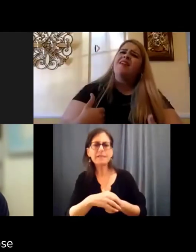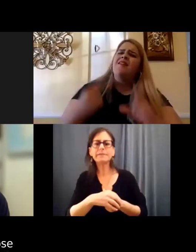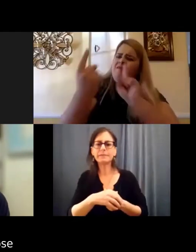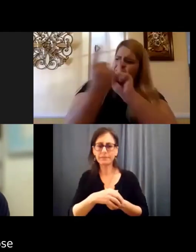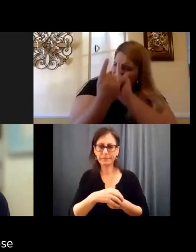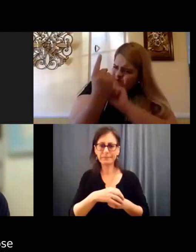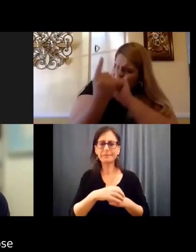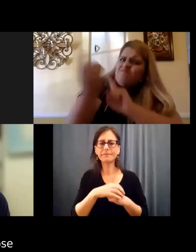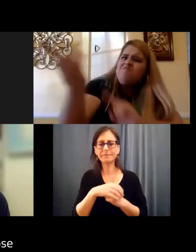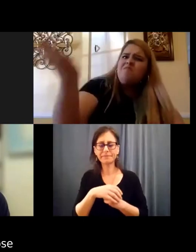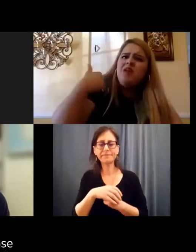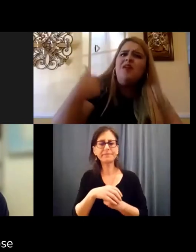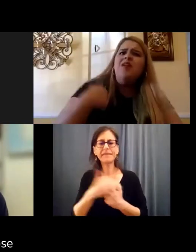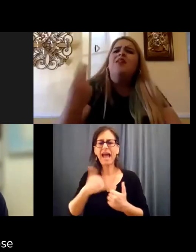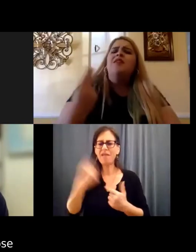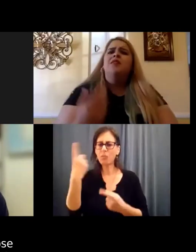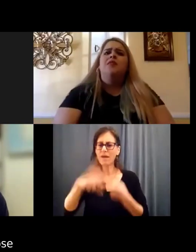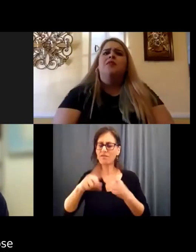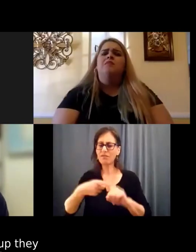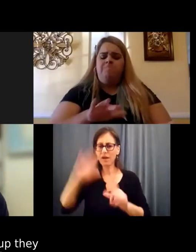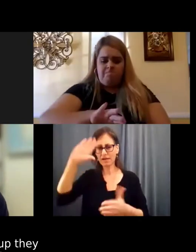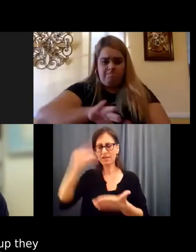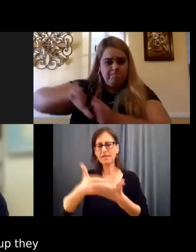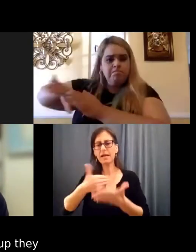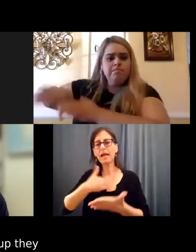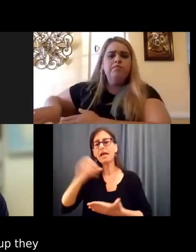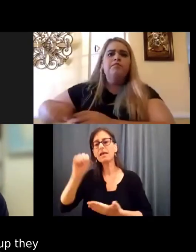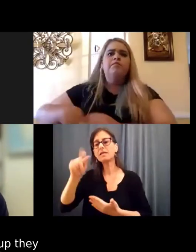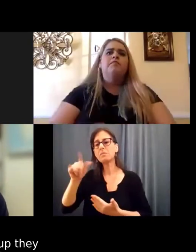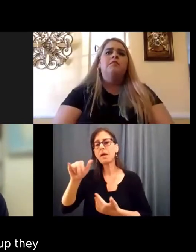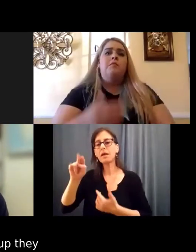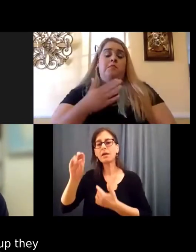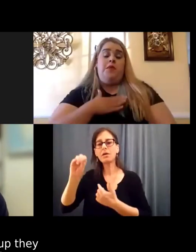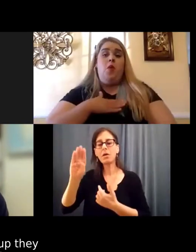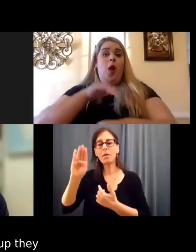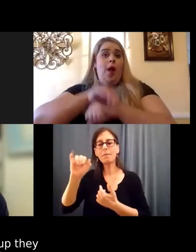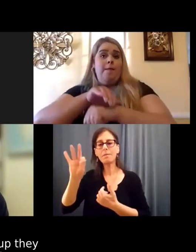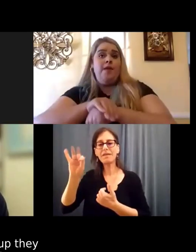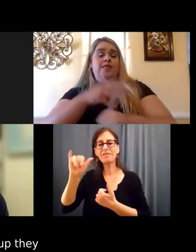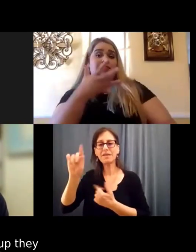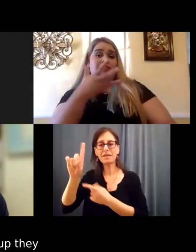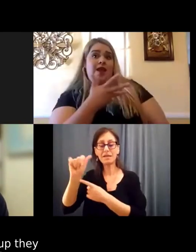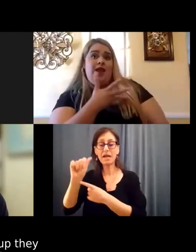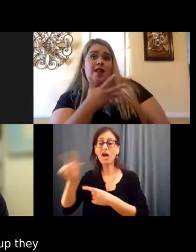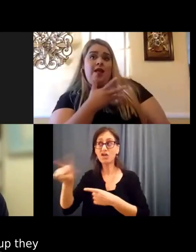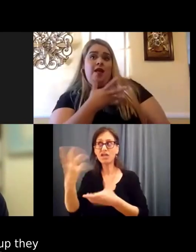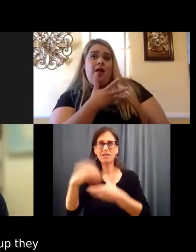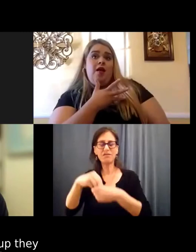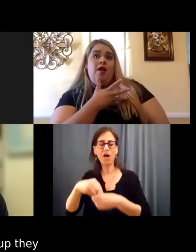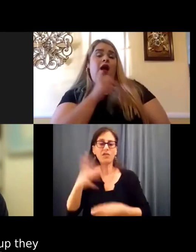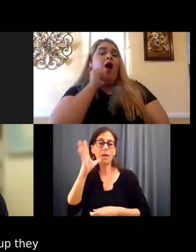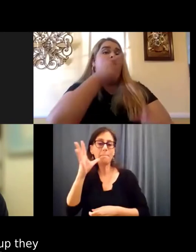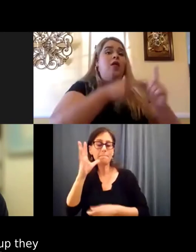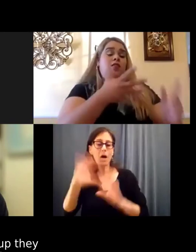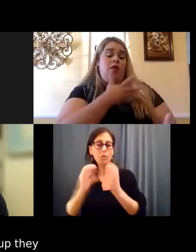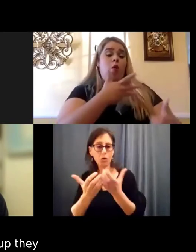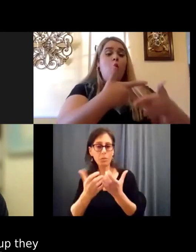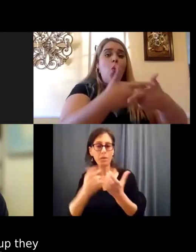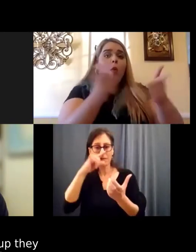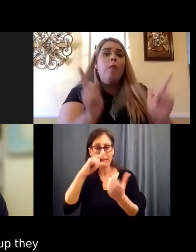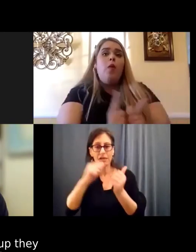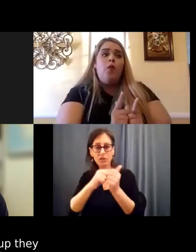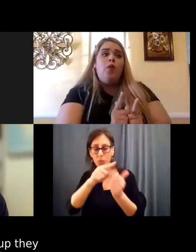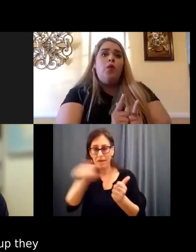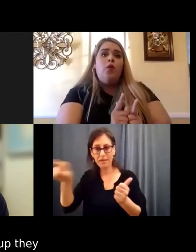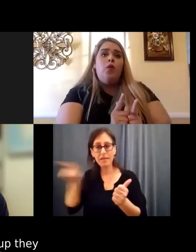friend whose son has spina bifida and she's a part of a mom's group of kids with spina bifida. And they